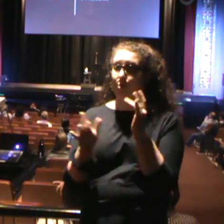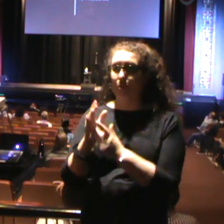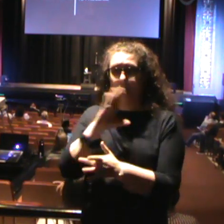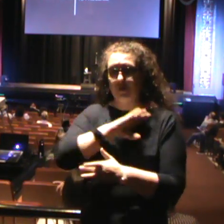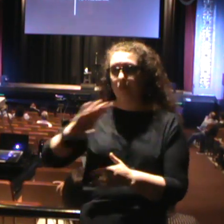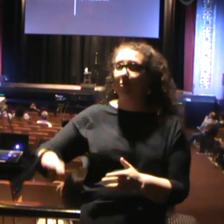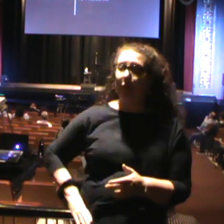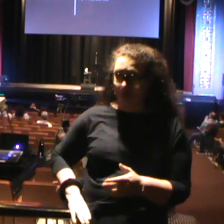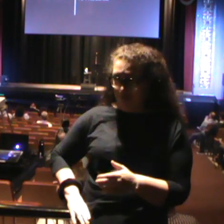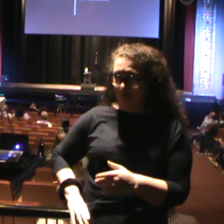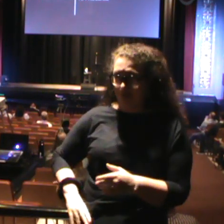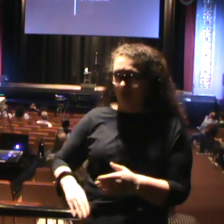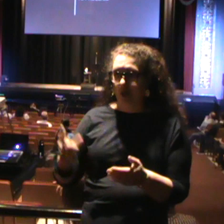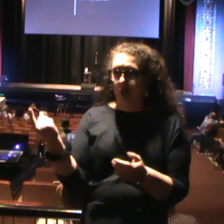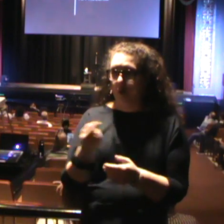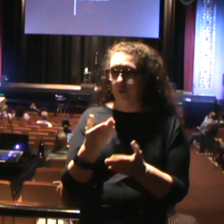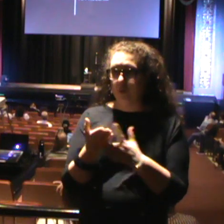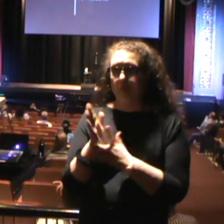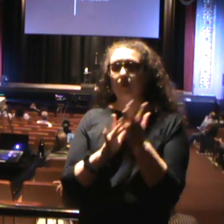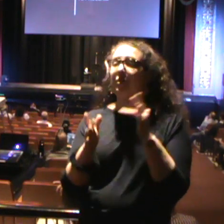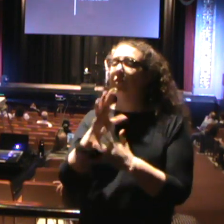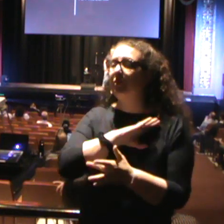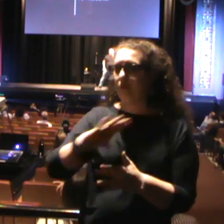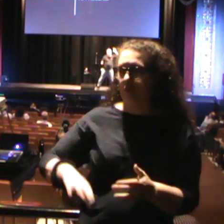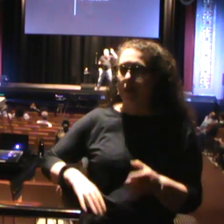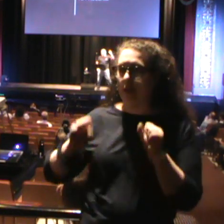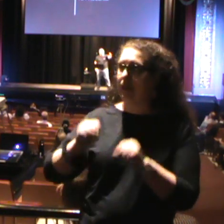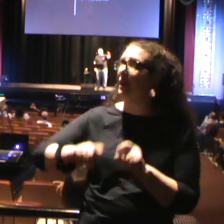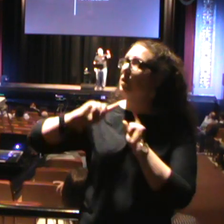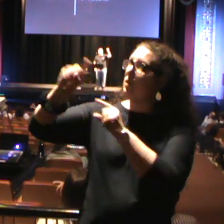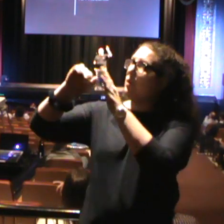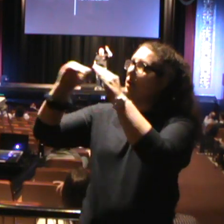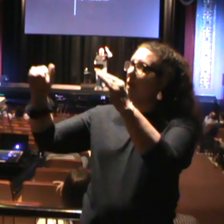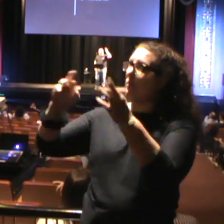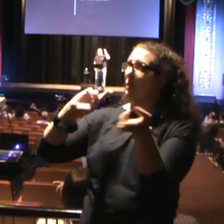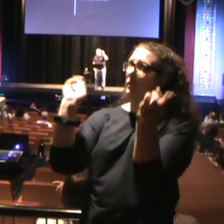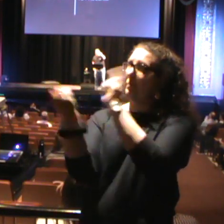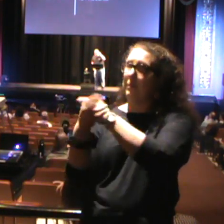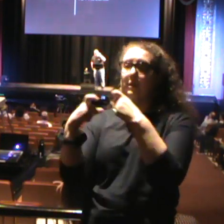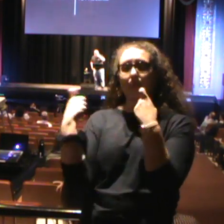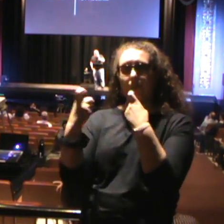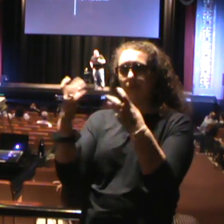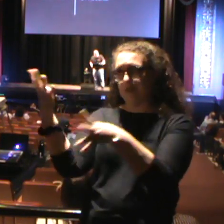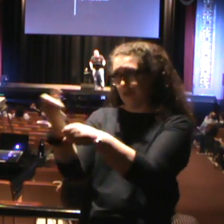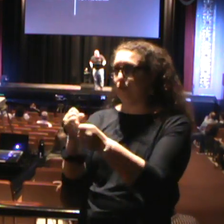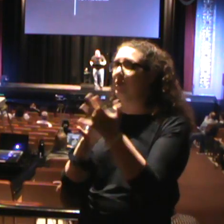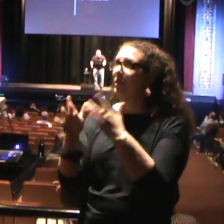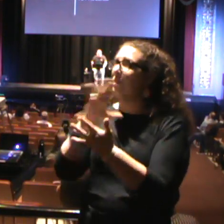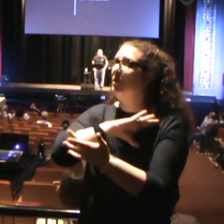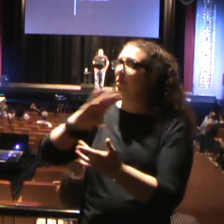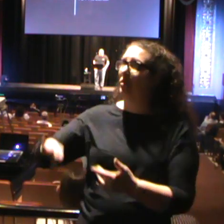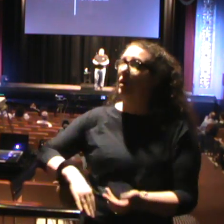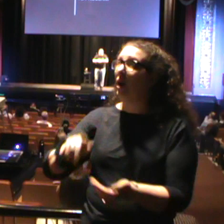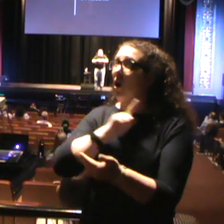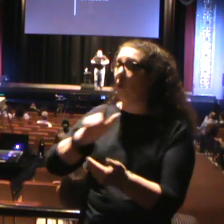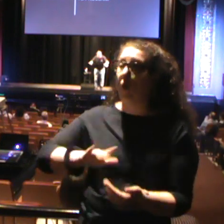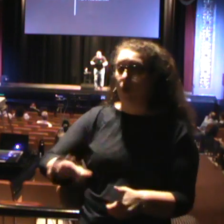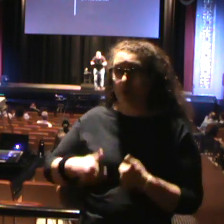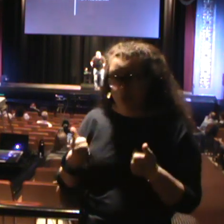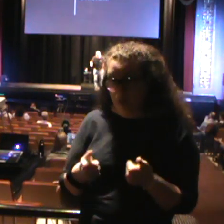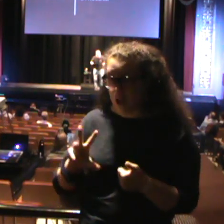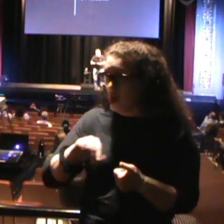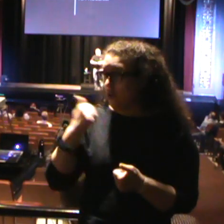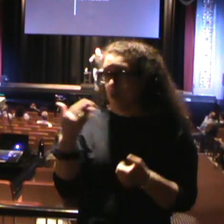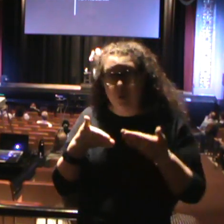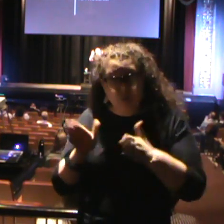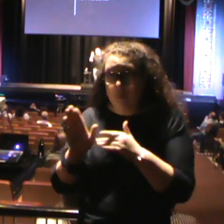Jesus Christ. Only through Jesus Christ can you get to heaven. Only by repenting of your sins and trusting Jesus Christ, the Lord, in your life. There is no